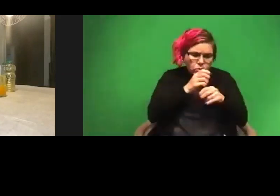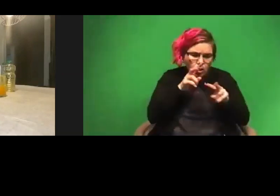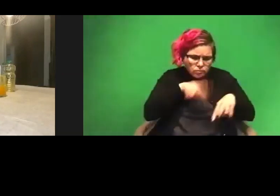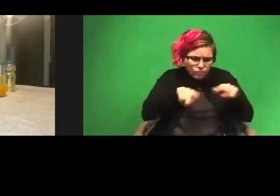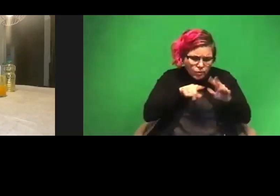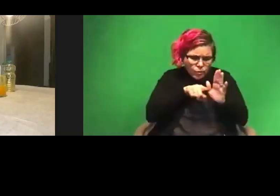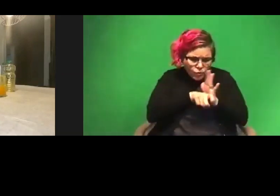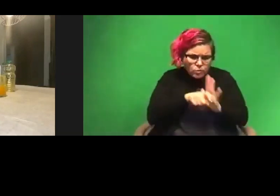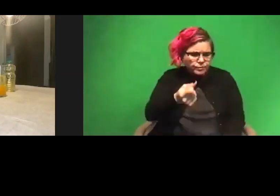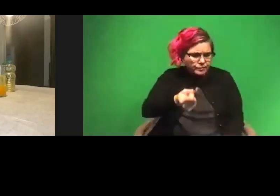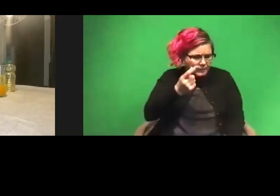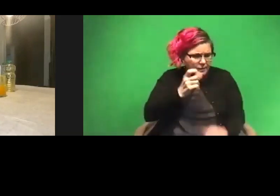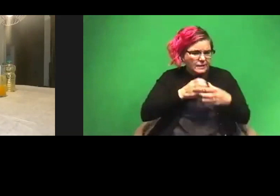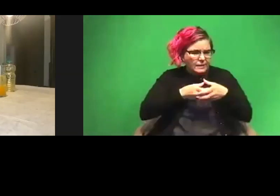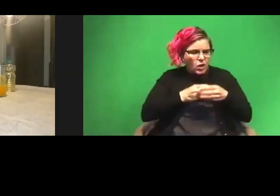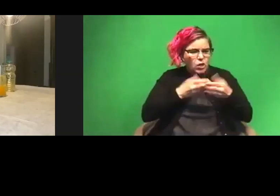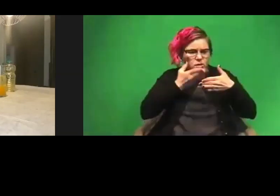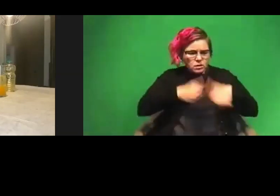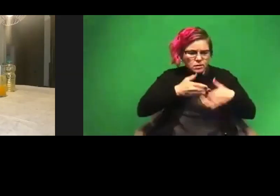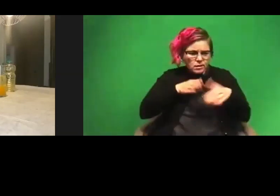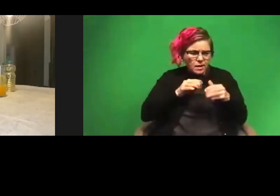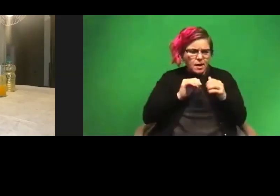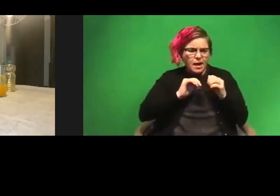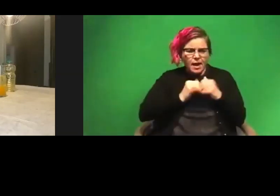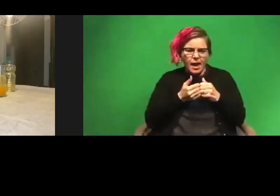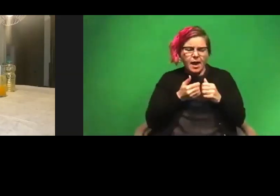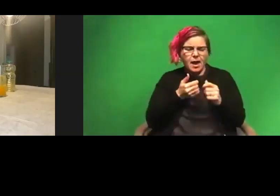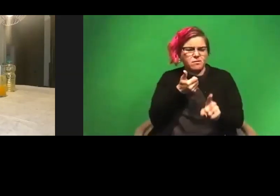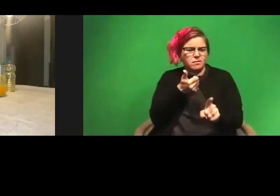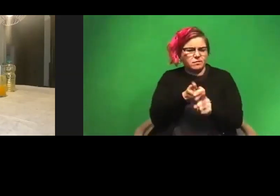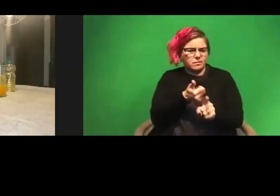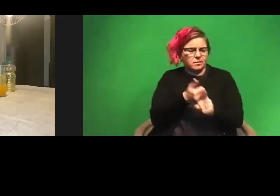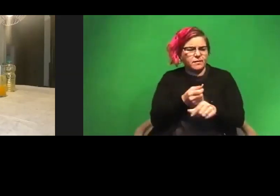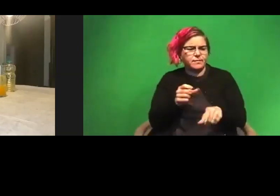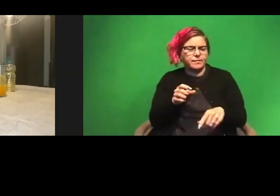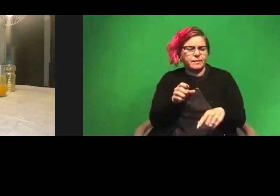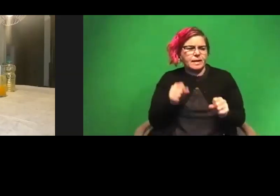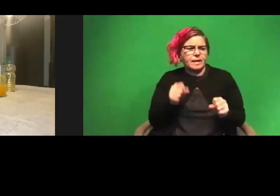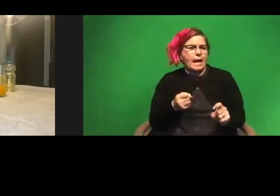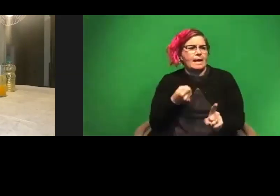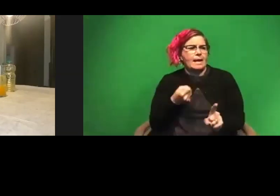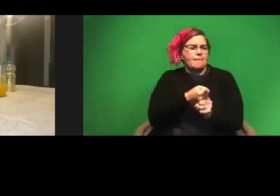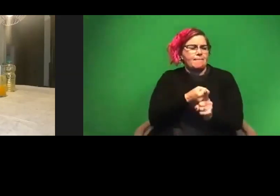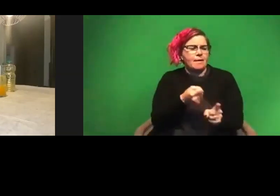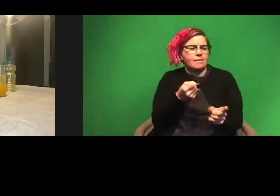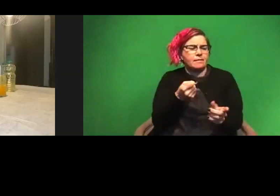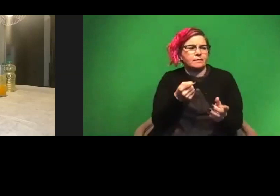understand cellular division and how that is, it impacts, you know, the possibility of you having certain